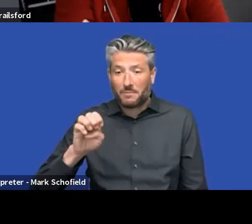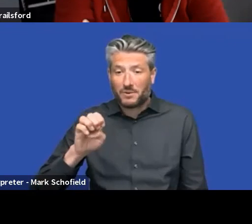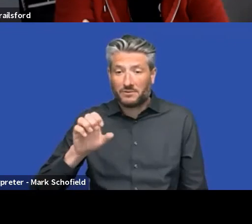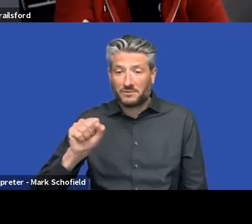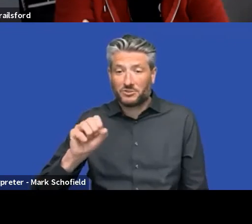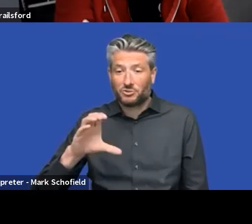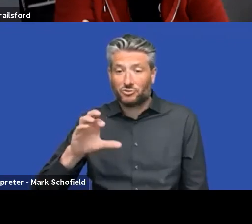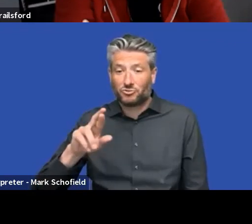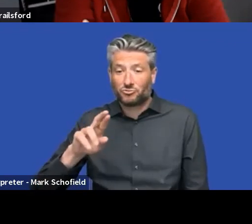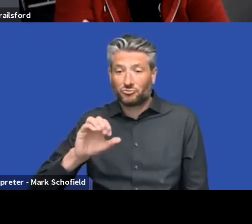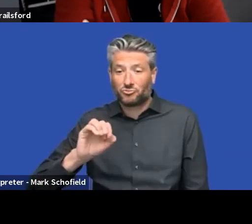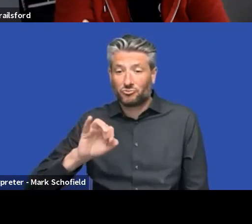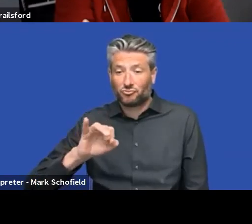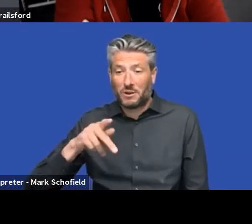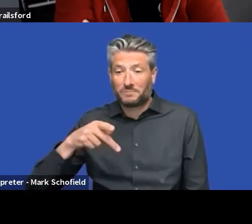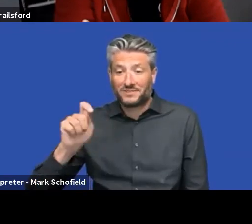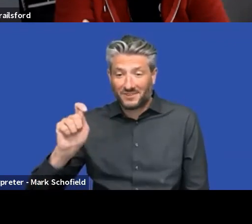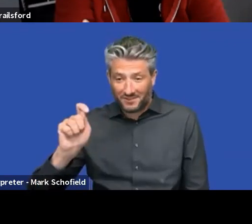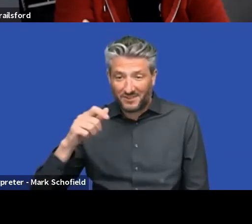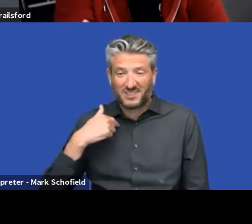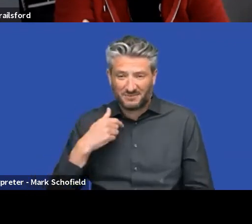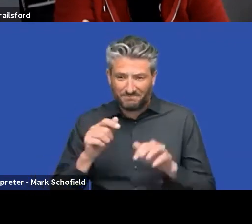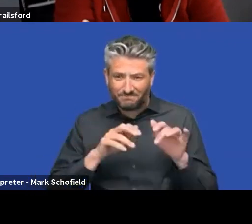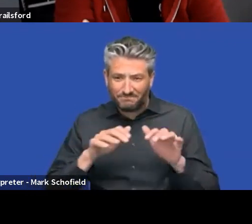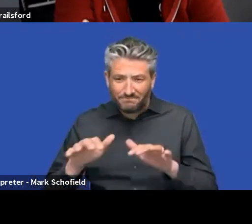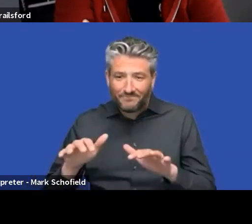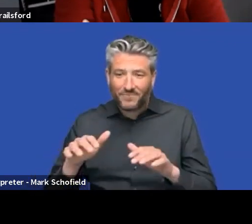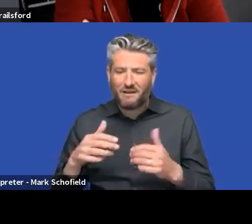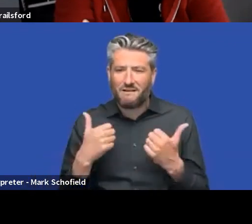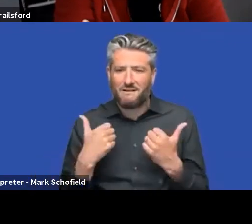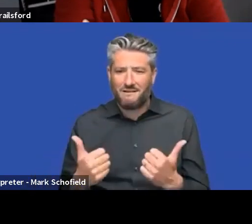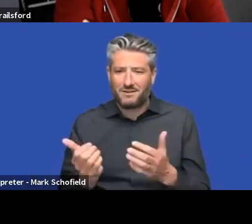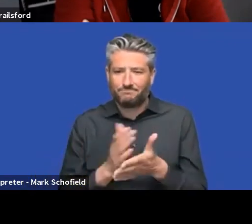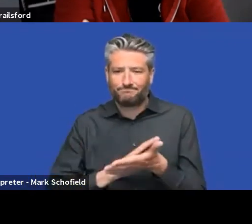I've been wanting for so long. So it's, uh, it's so nice to see that we're, we're getting closer.